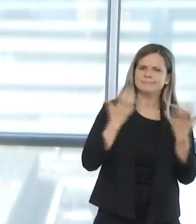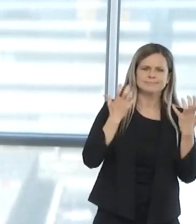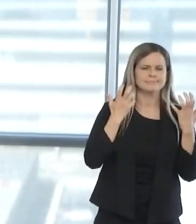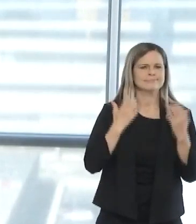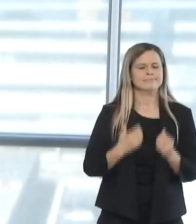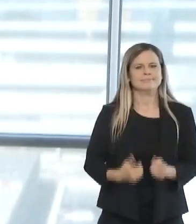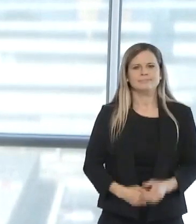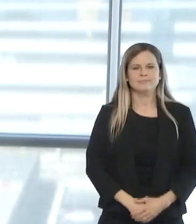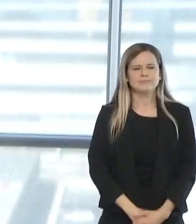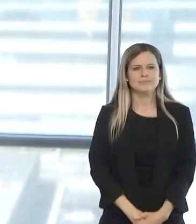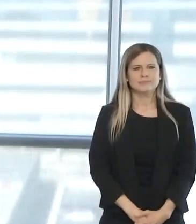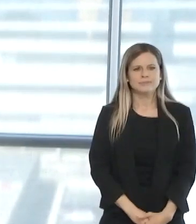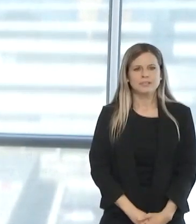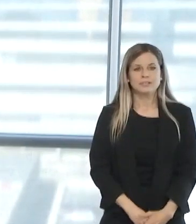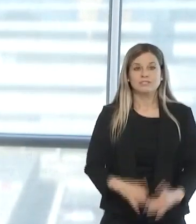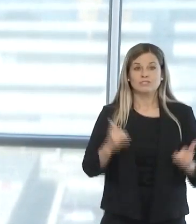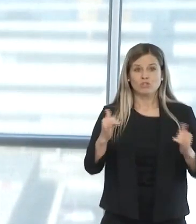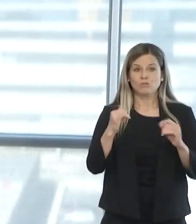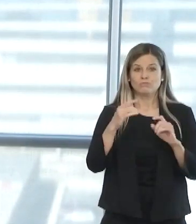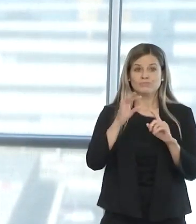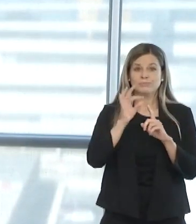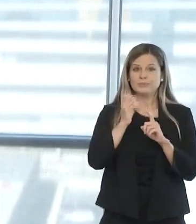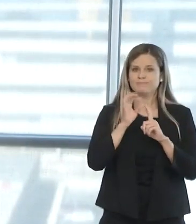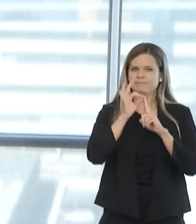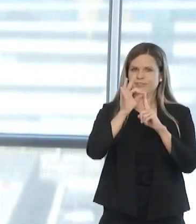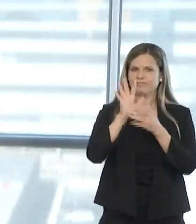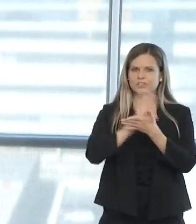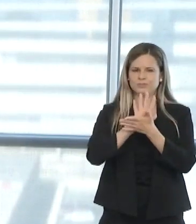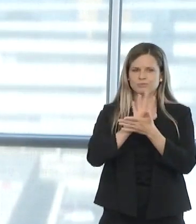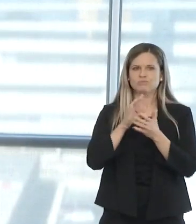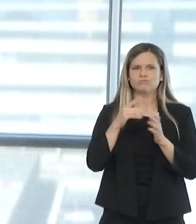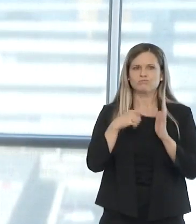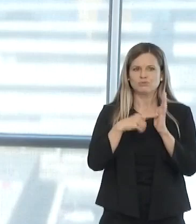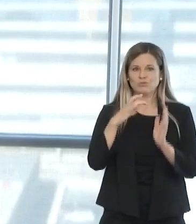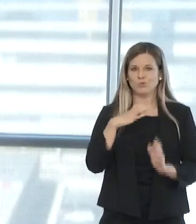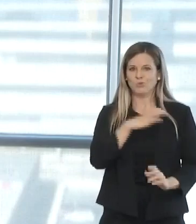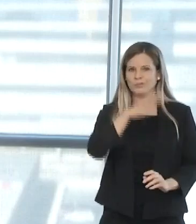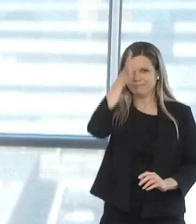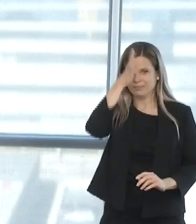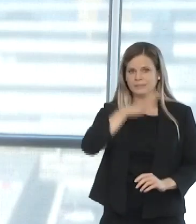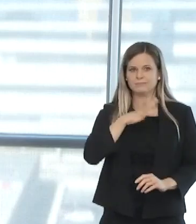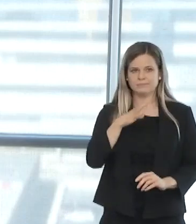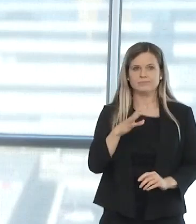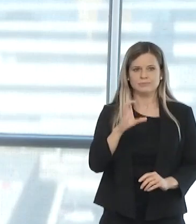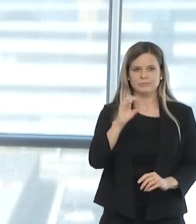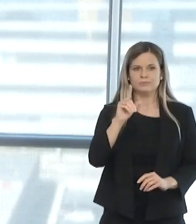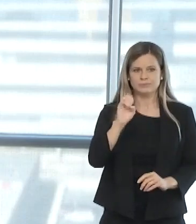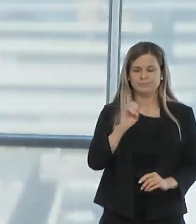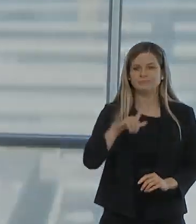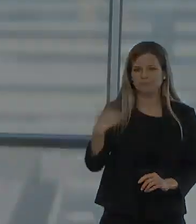We now have a special video message from Congressman Cole, and we'll move to that message now. Thank you.